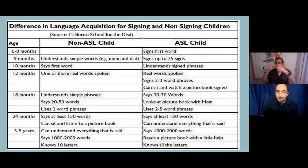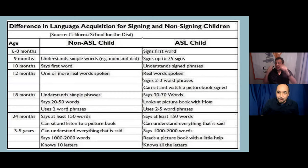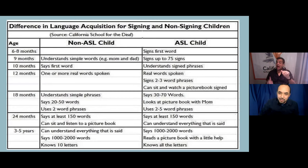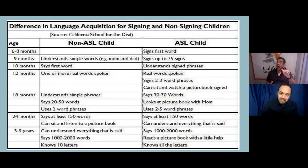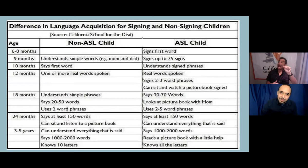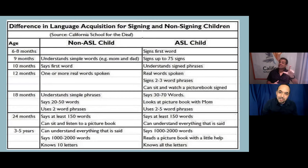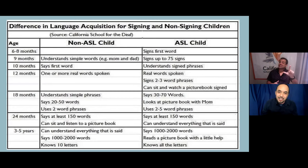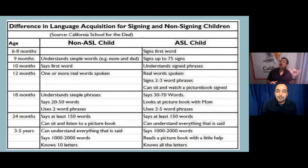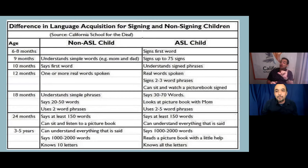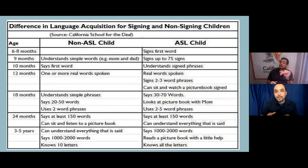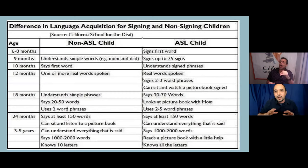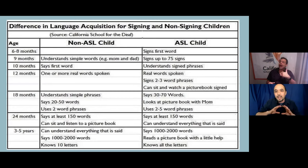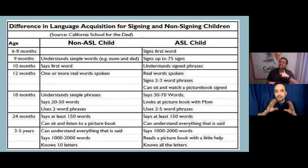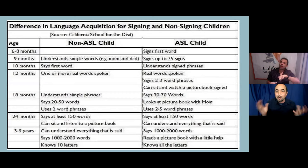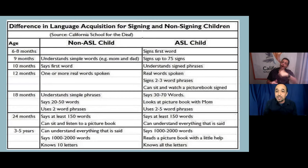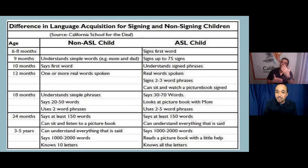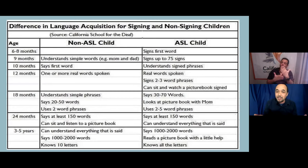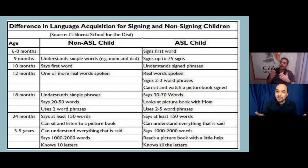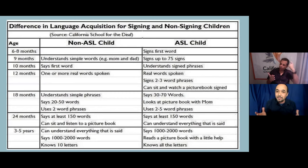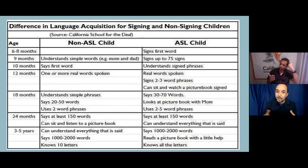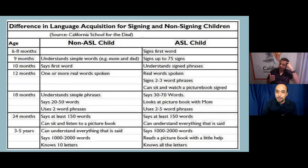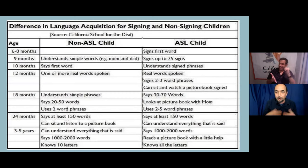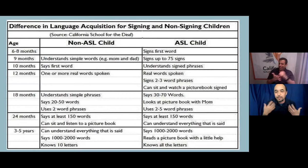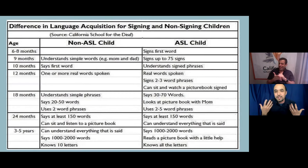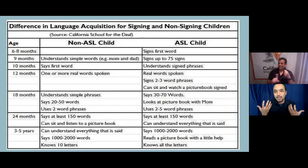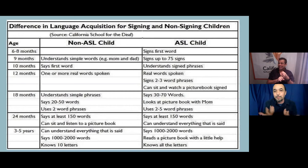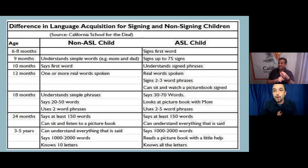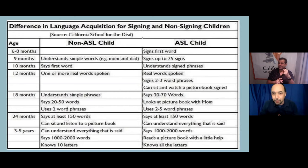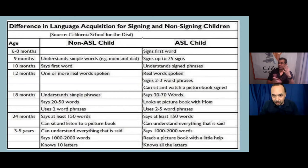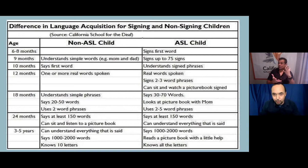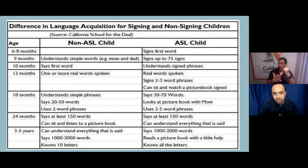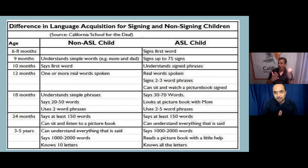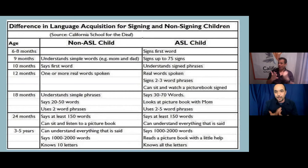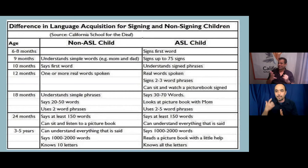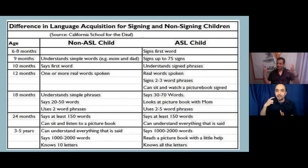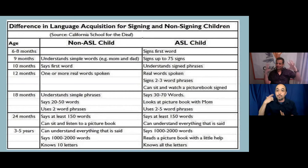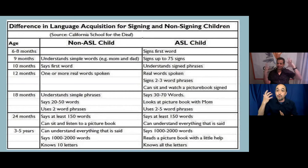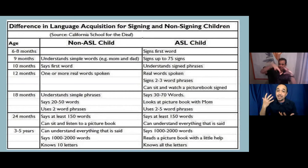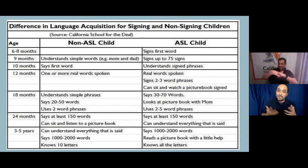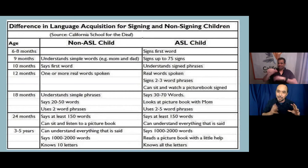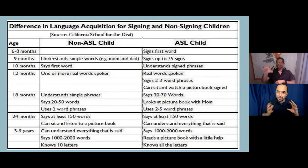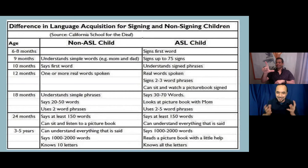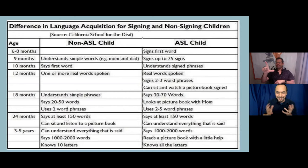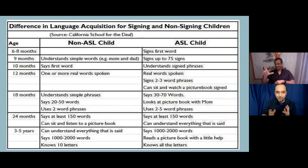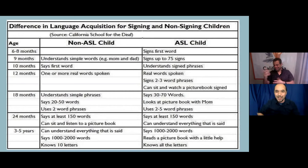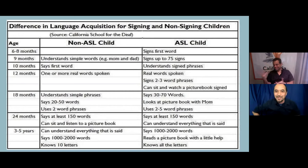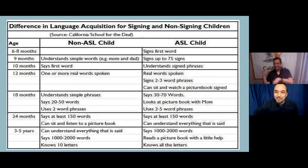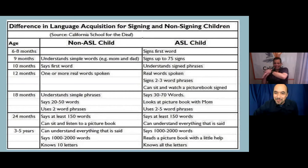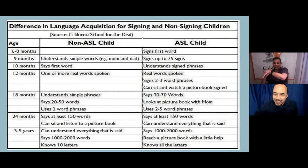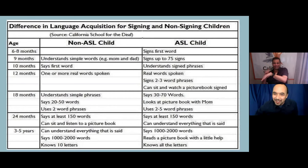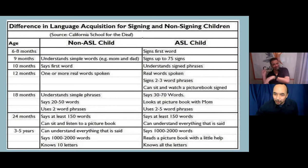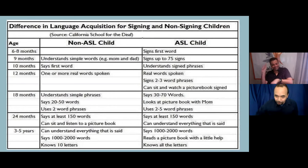talking about is given the same uh linguistic environment or the same appropriate linguistic environment the brain develops the same